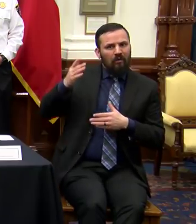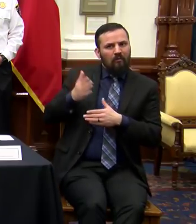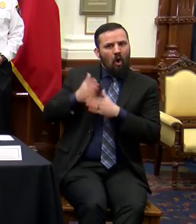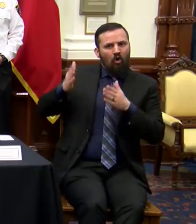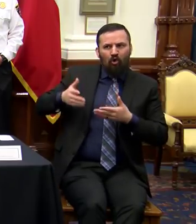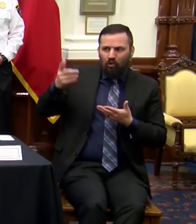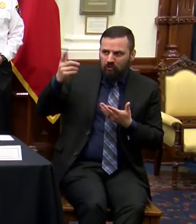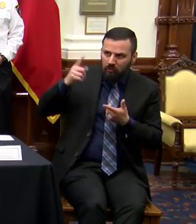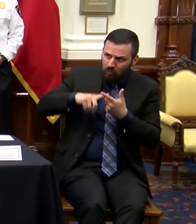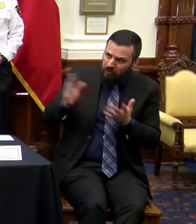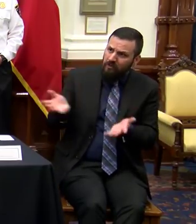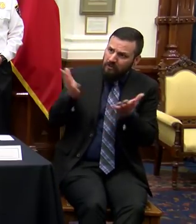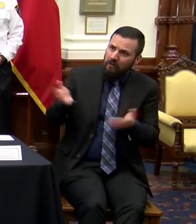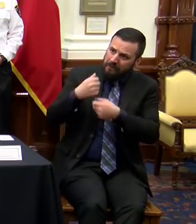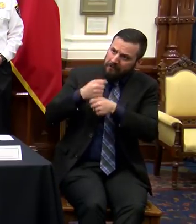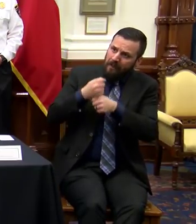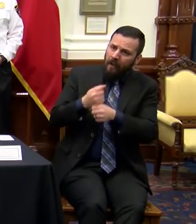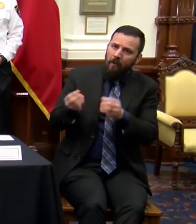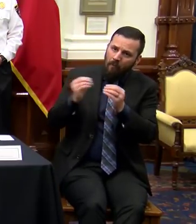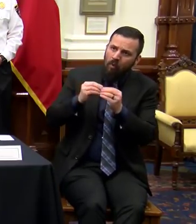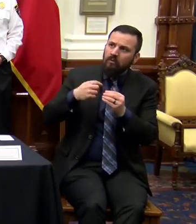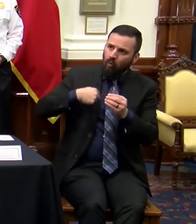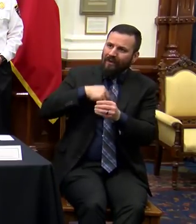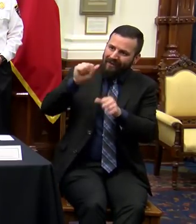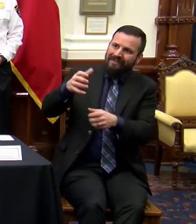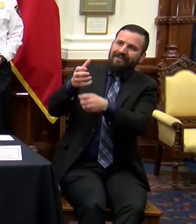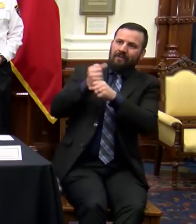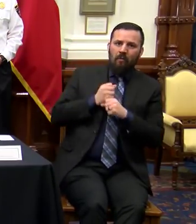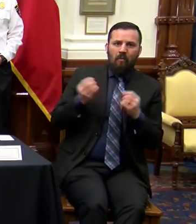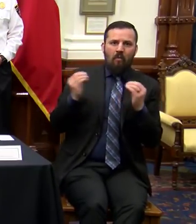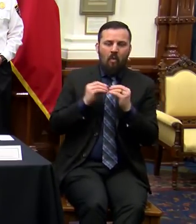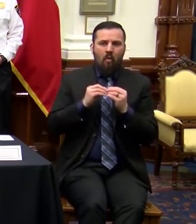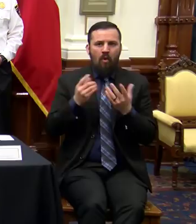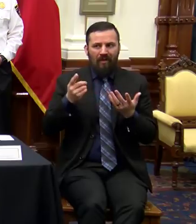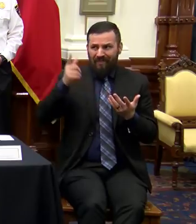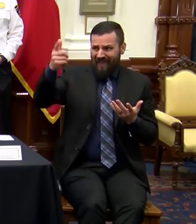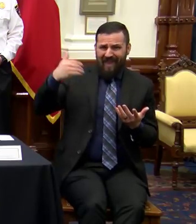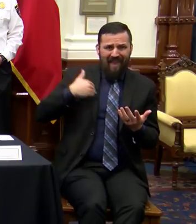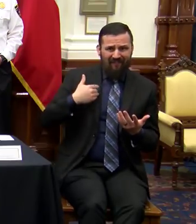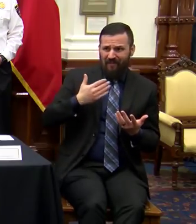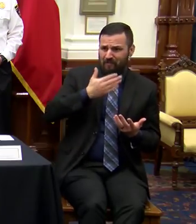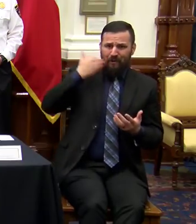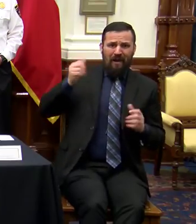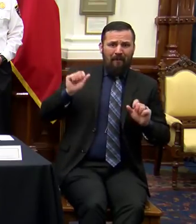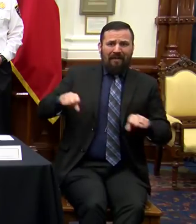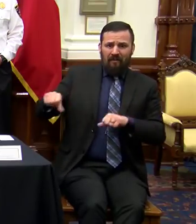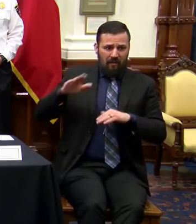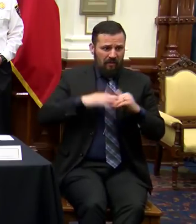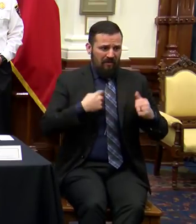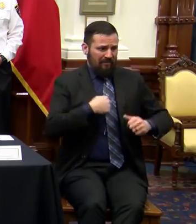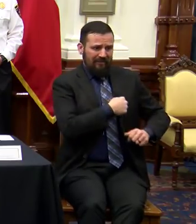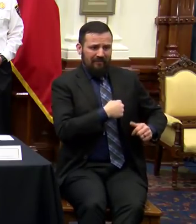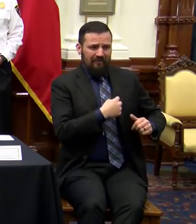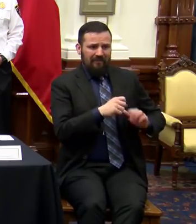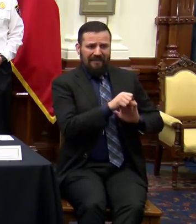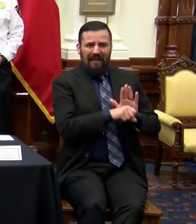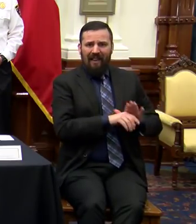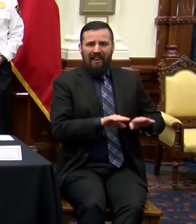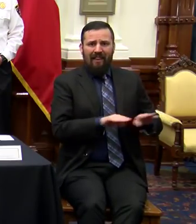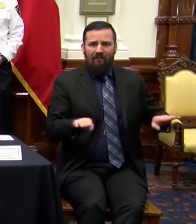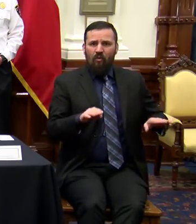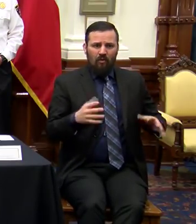the production and acquisition capabilities that they have in a way far superior to the states. We've tried strategies,